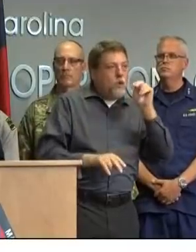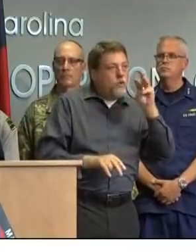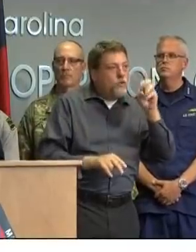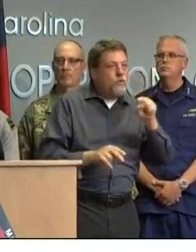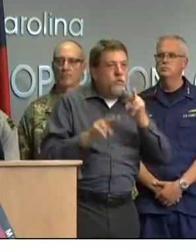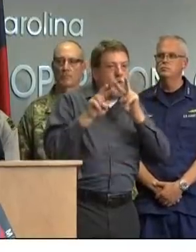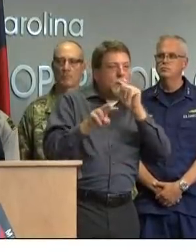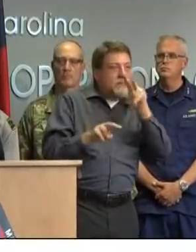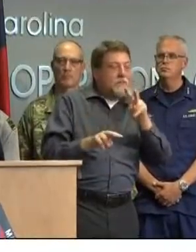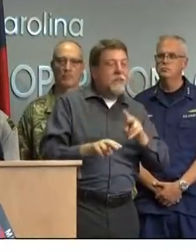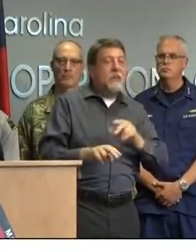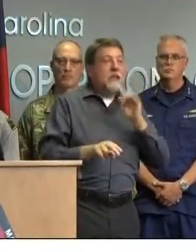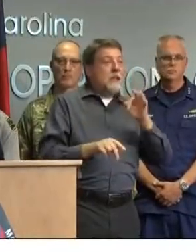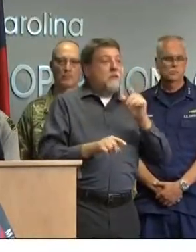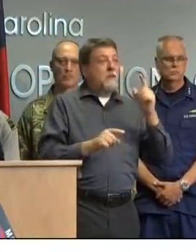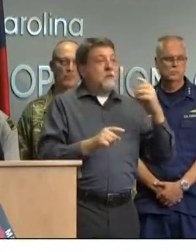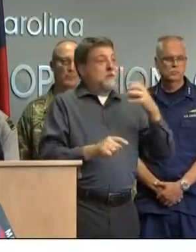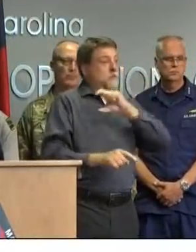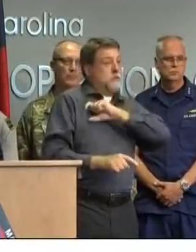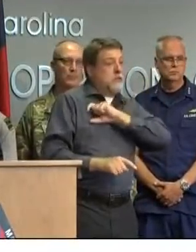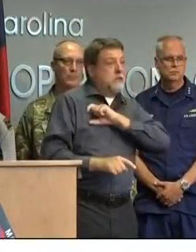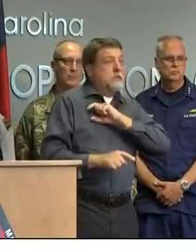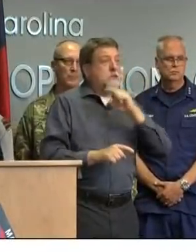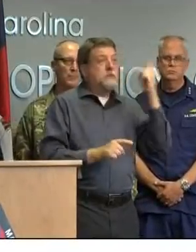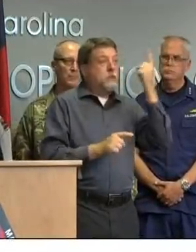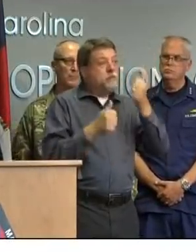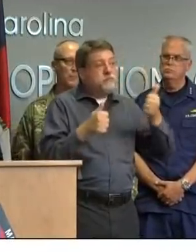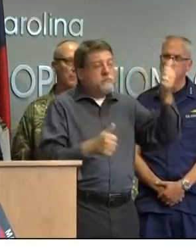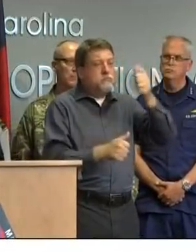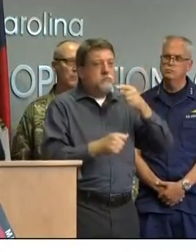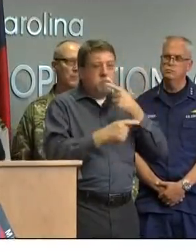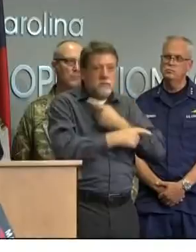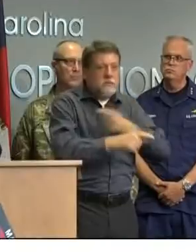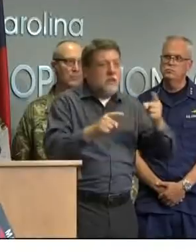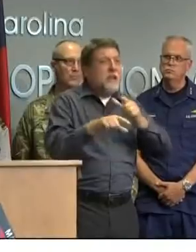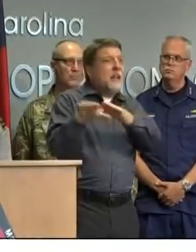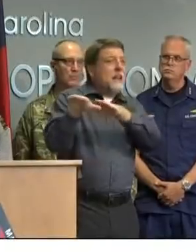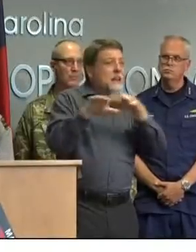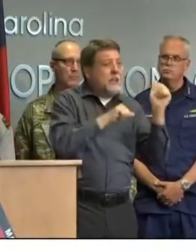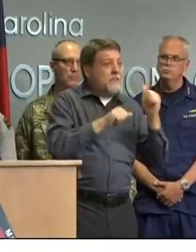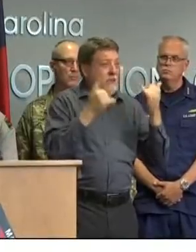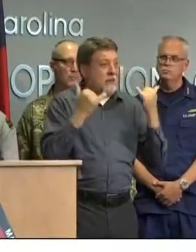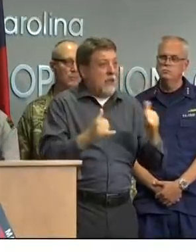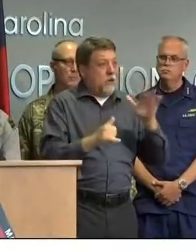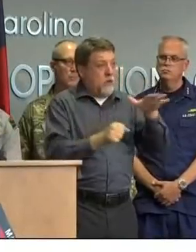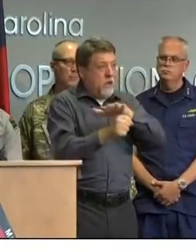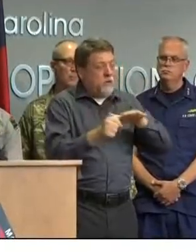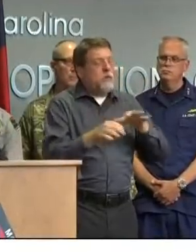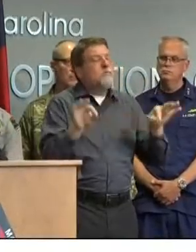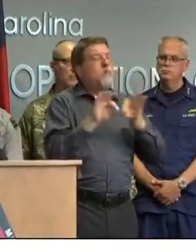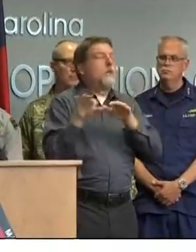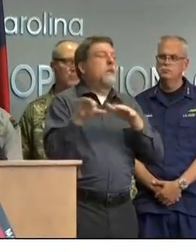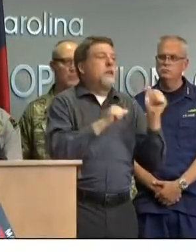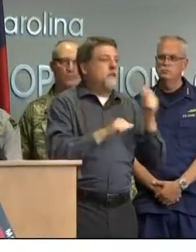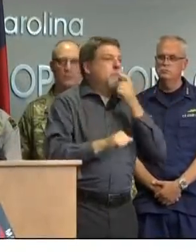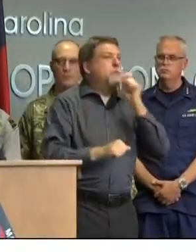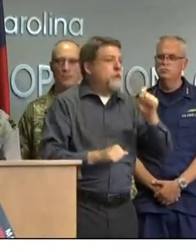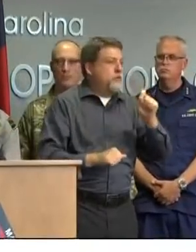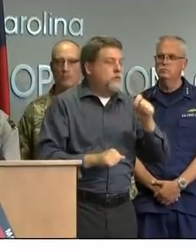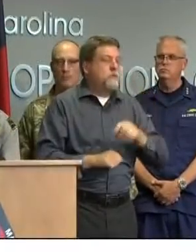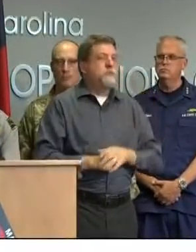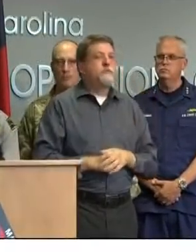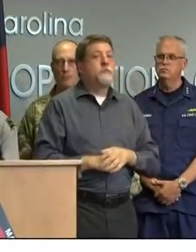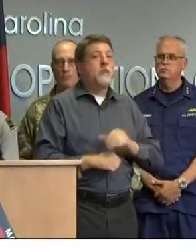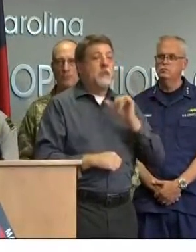asked to evacuate and that is going on now with some of our rivers never drive through